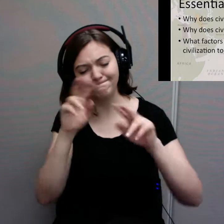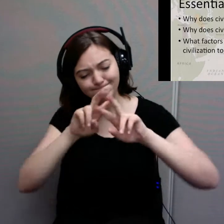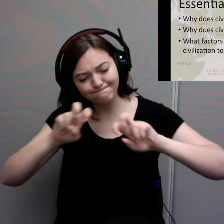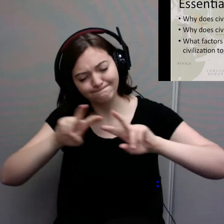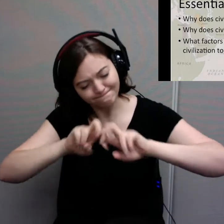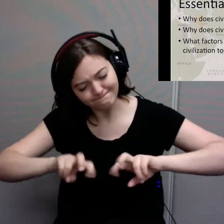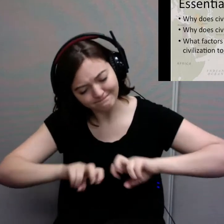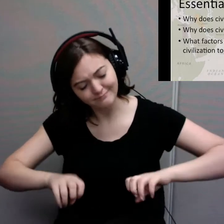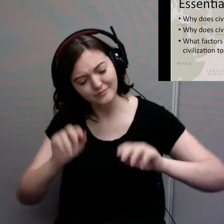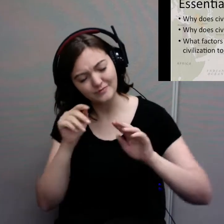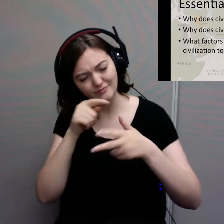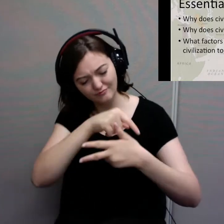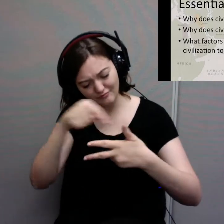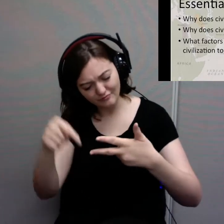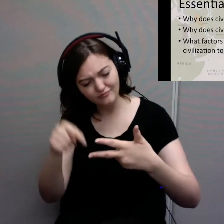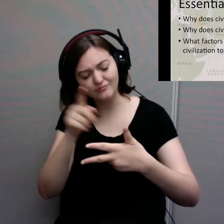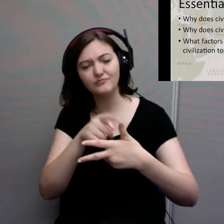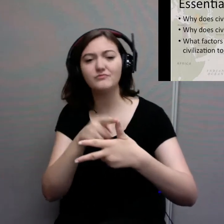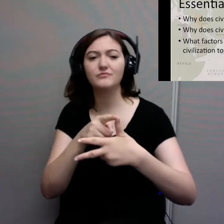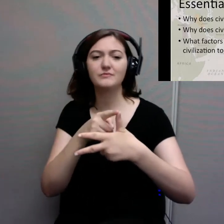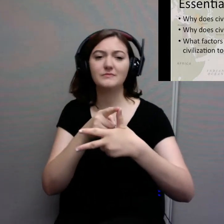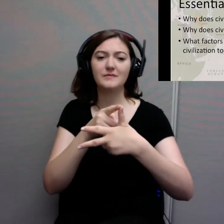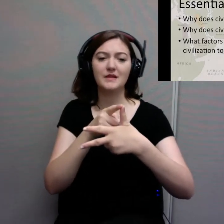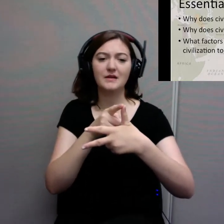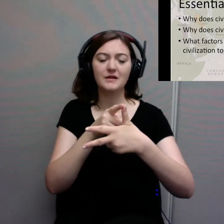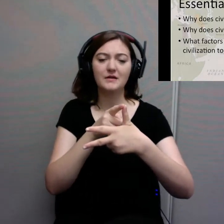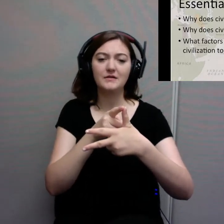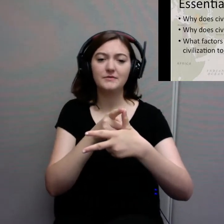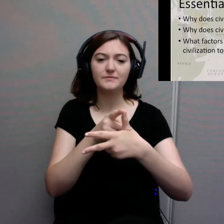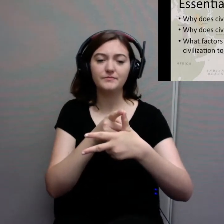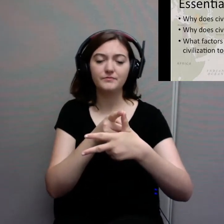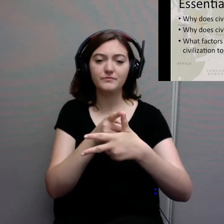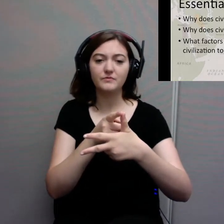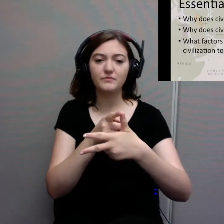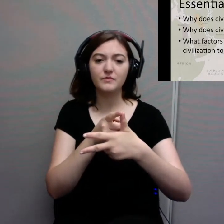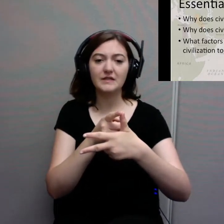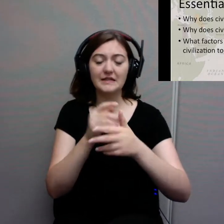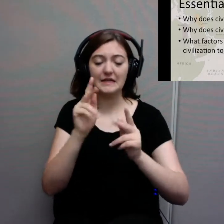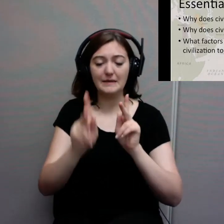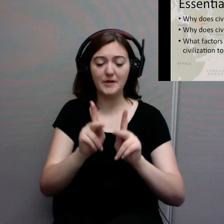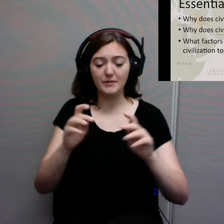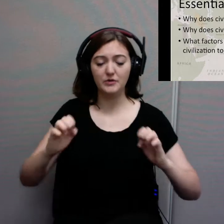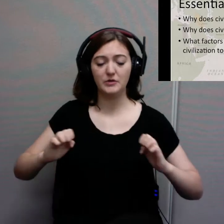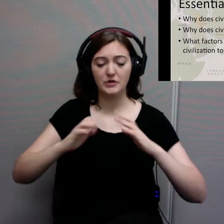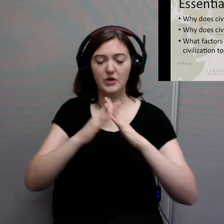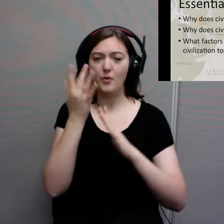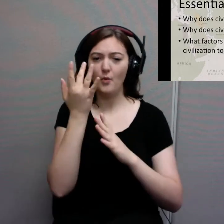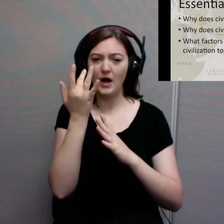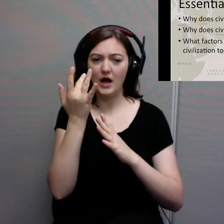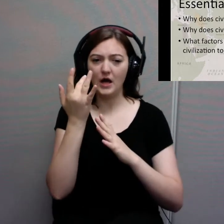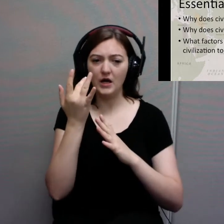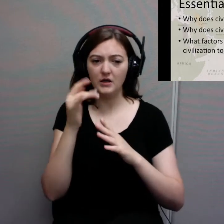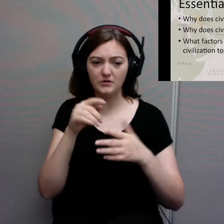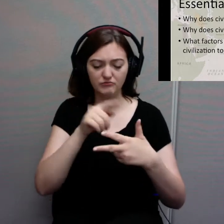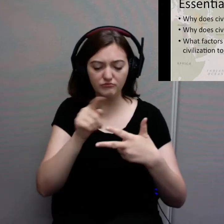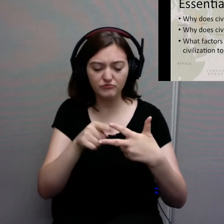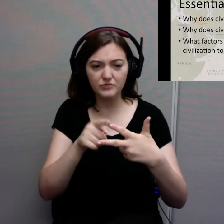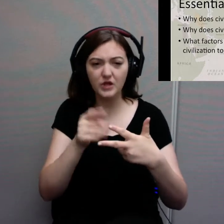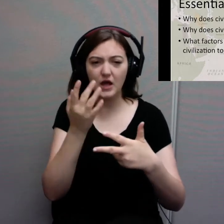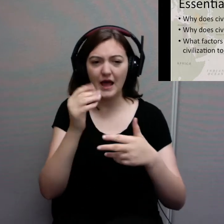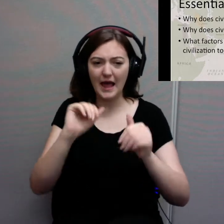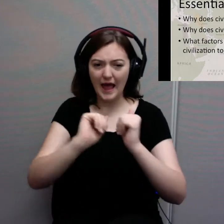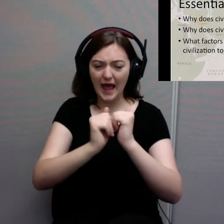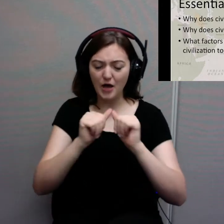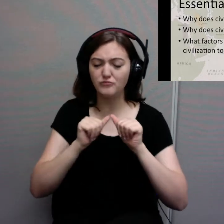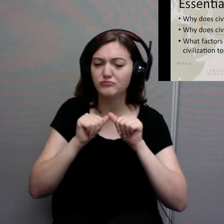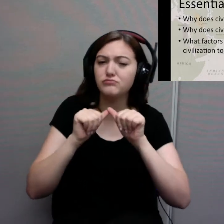questions for this PowerPoint are, why does civilization arise? How does it endure? And what factors are